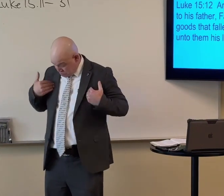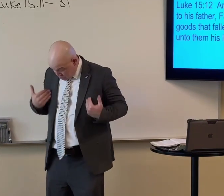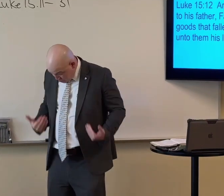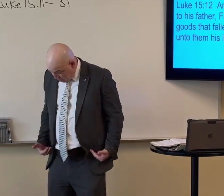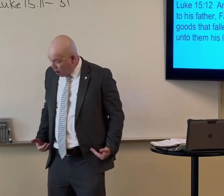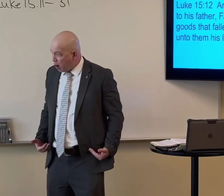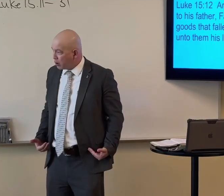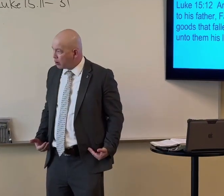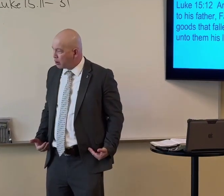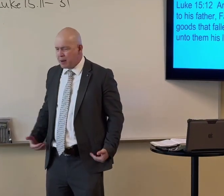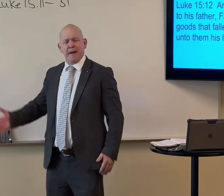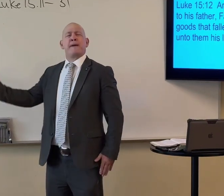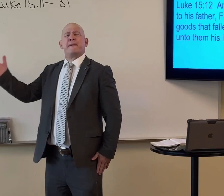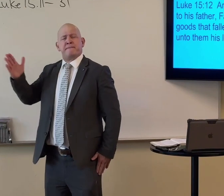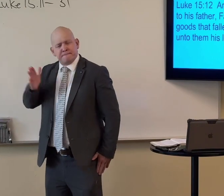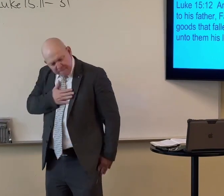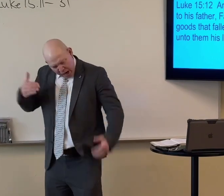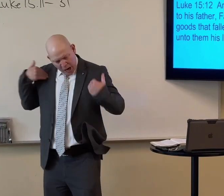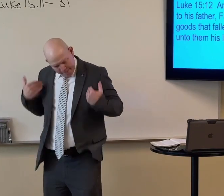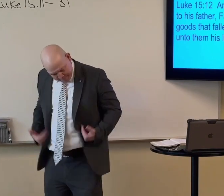This body that I have, it's my body.